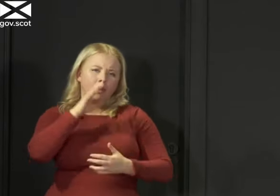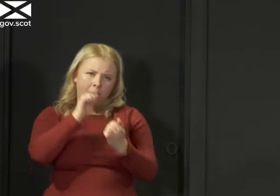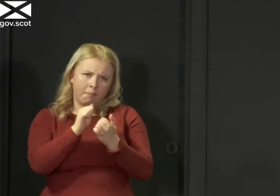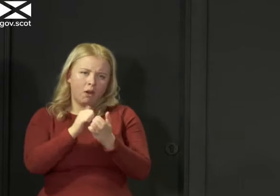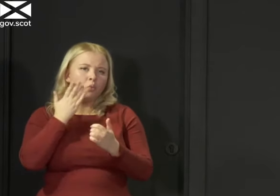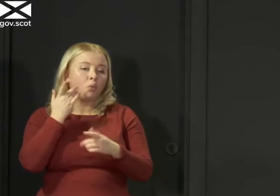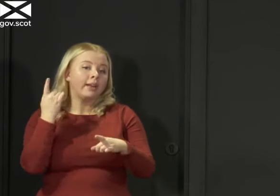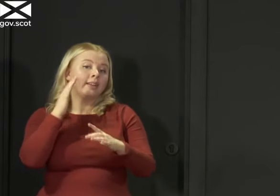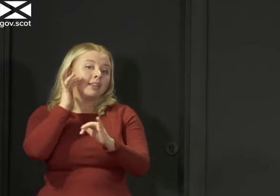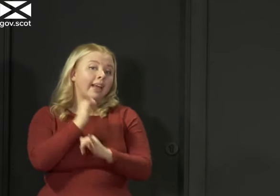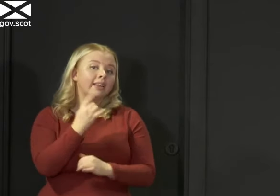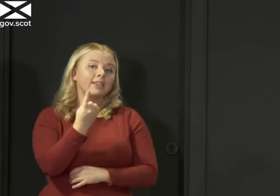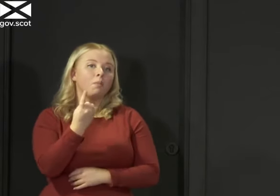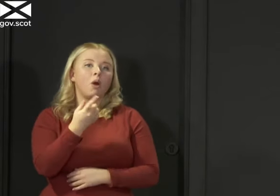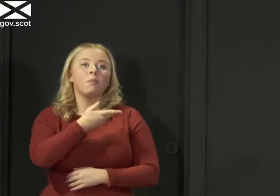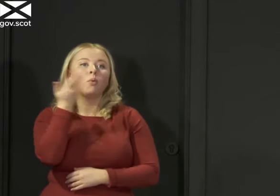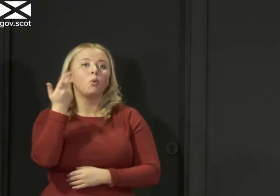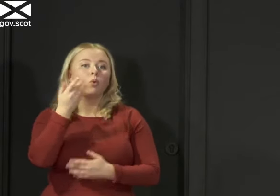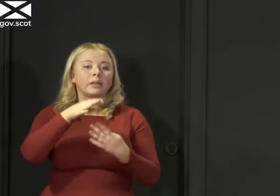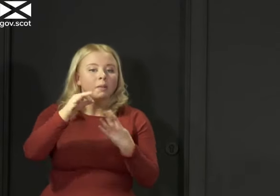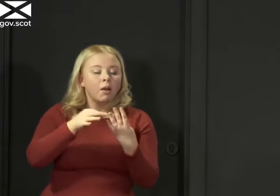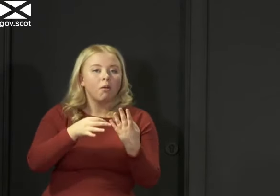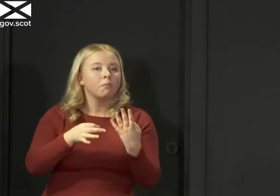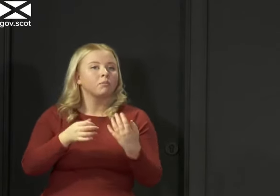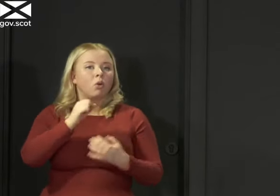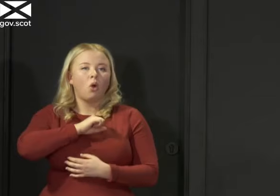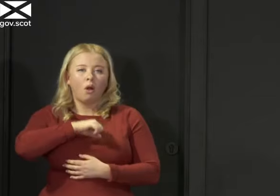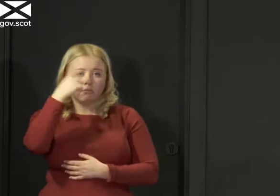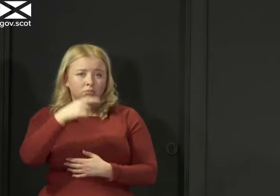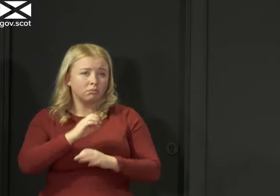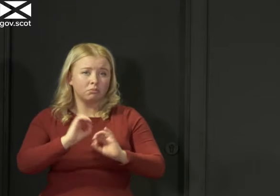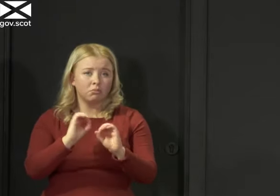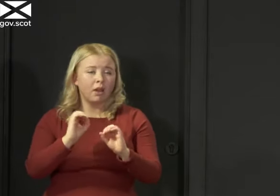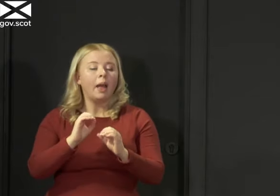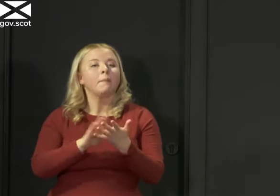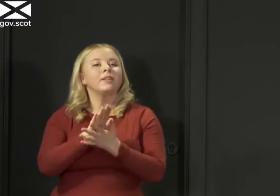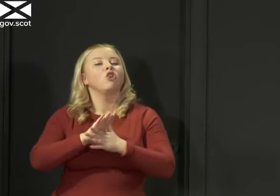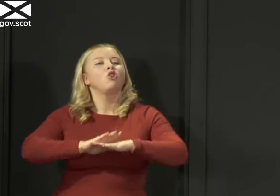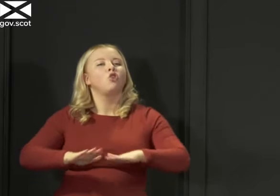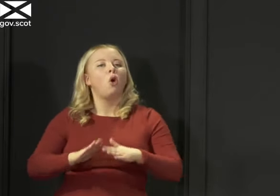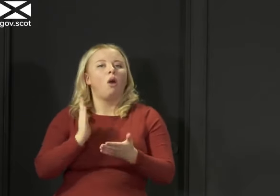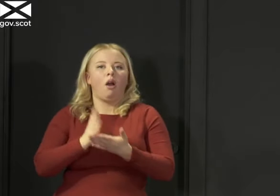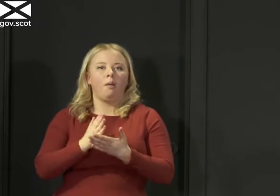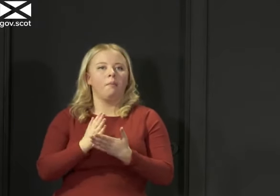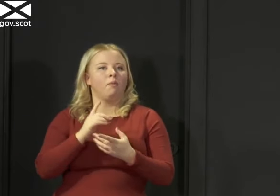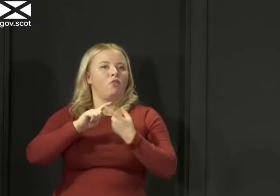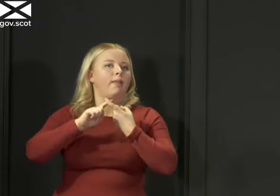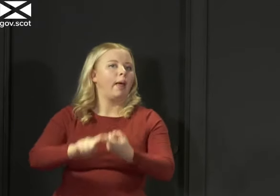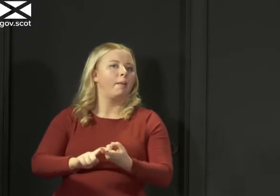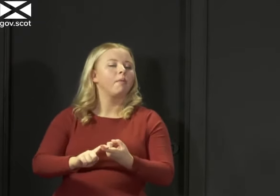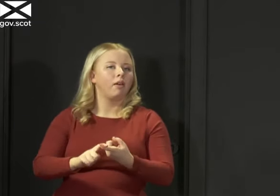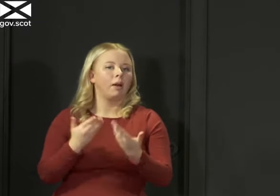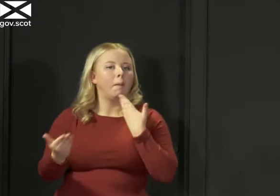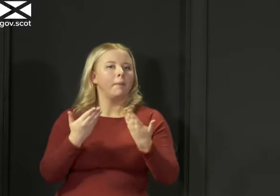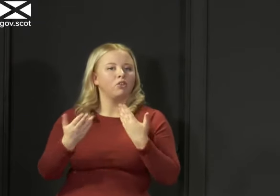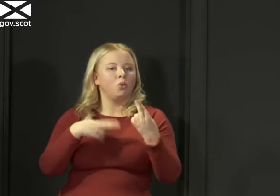testing asymptomatic people that it is not as reliable at that stage, which is why, and you'll have heard me say this many